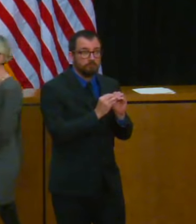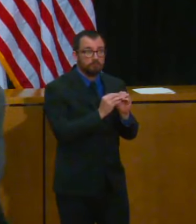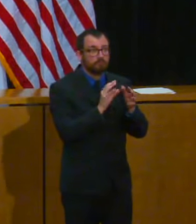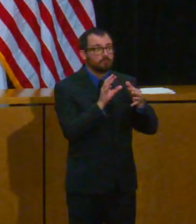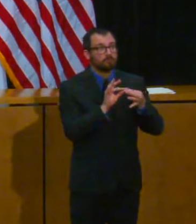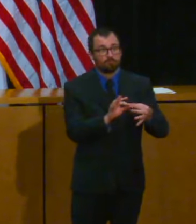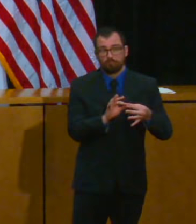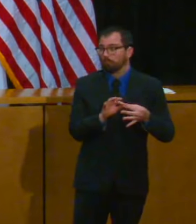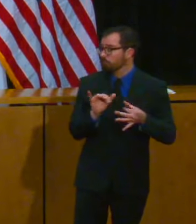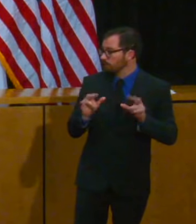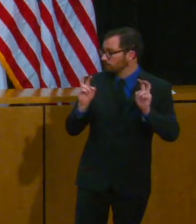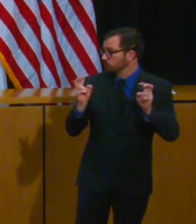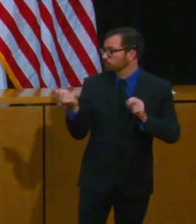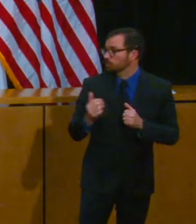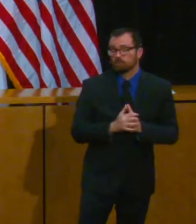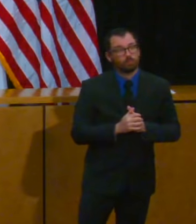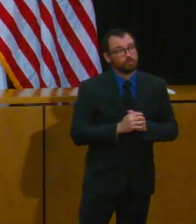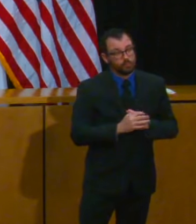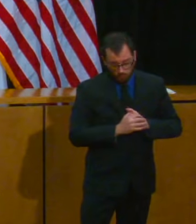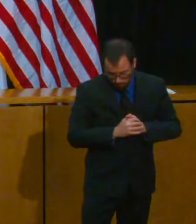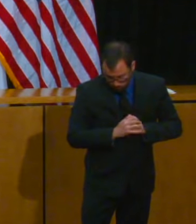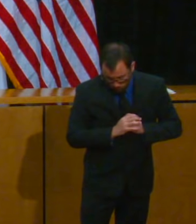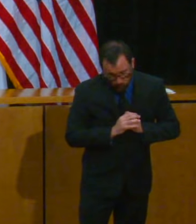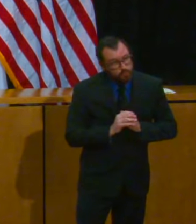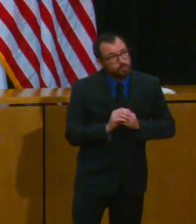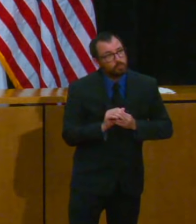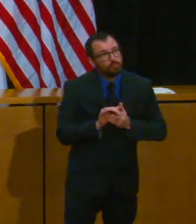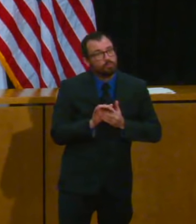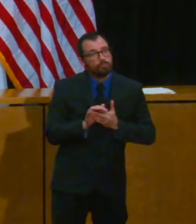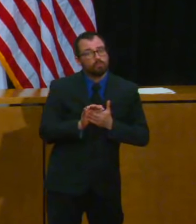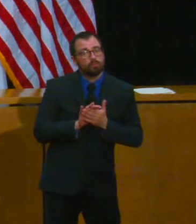the CEO of Worcester Memorial right so